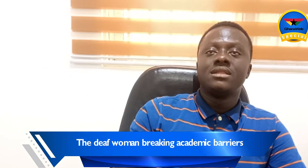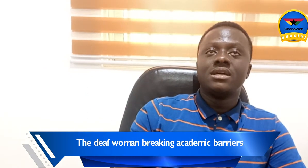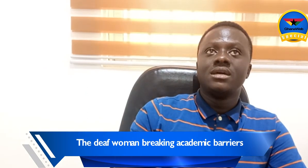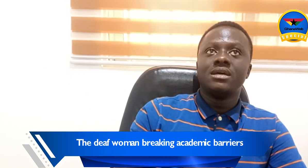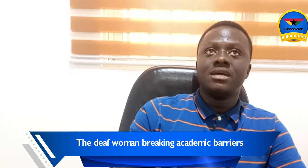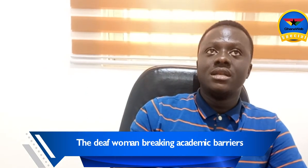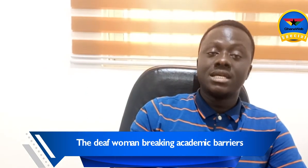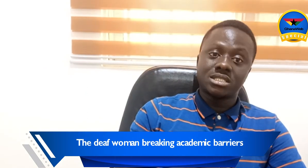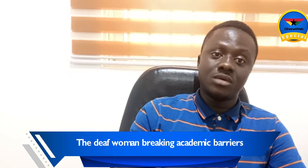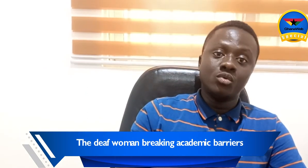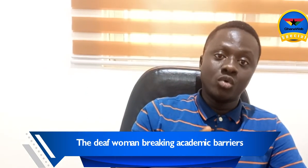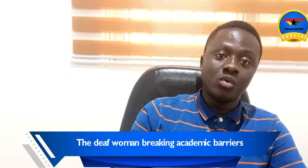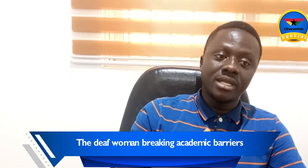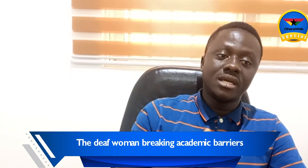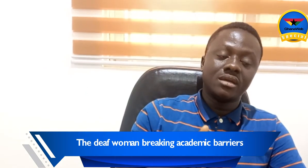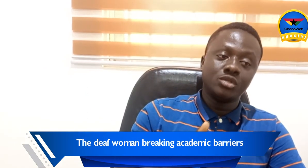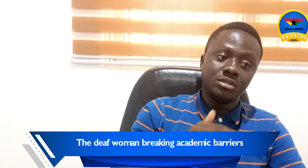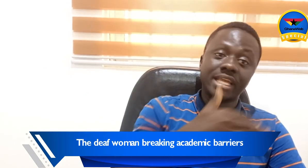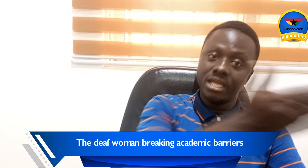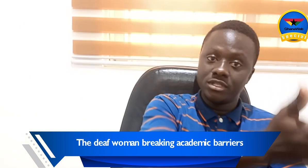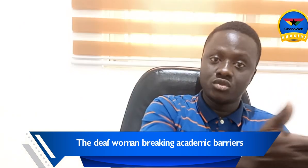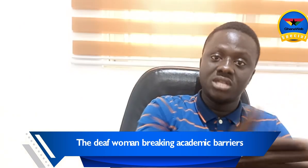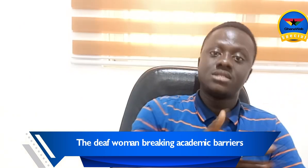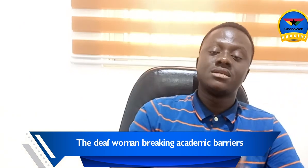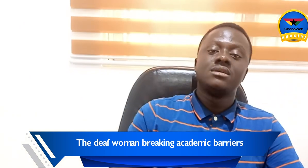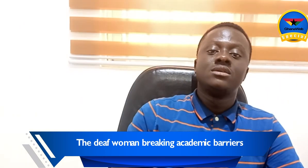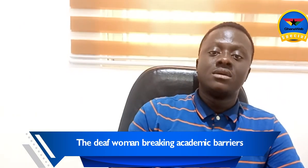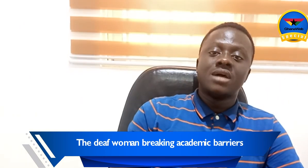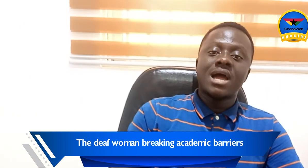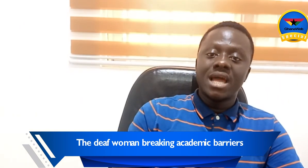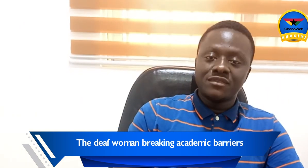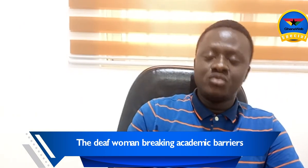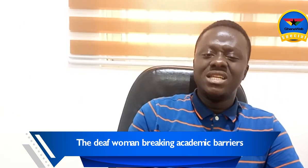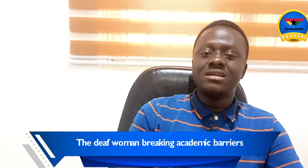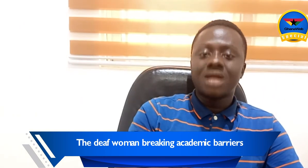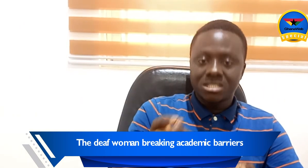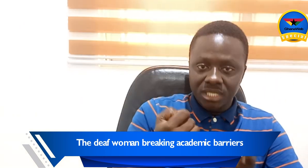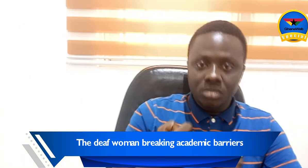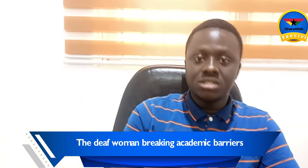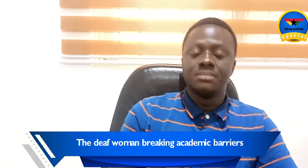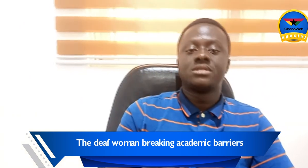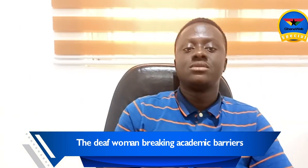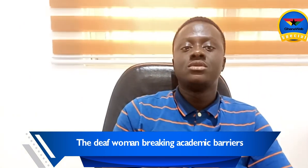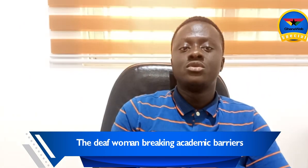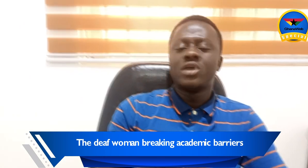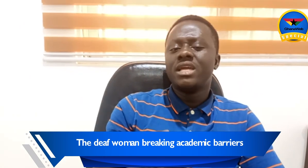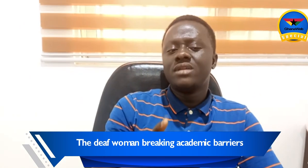lecturer would go with the hearing students, I have to really grasp the concepts. So I even have to